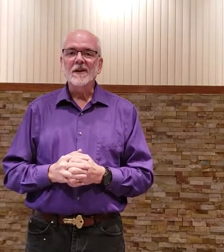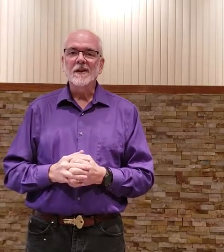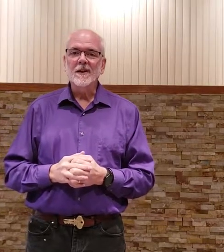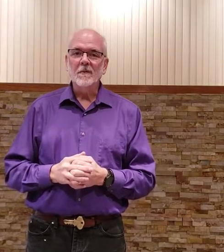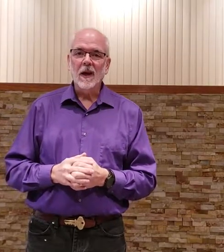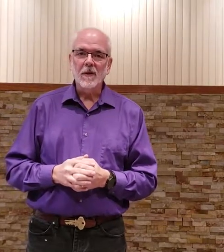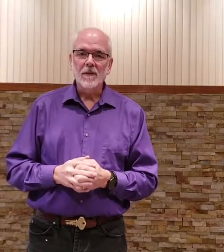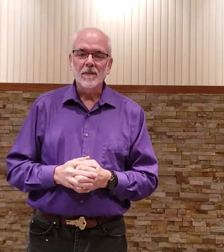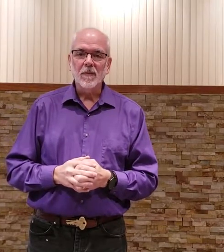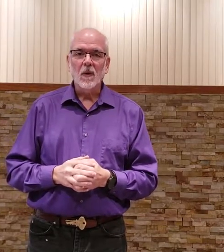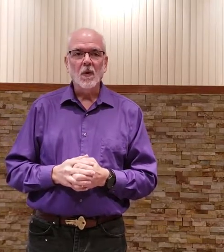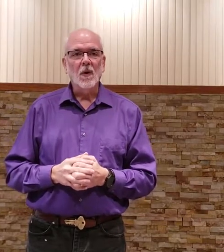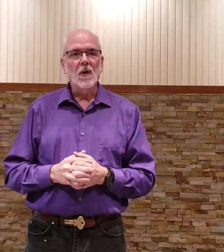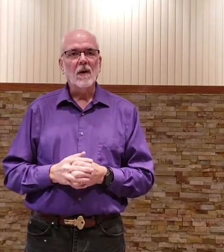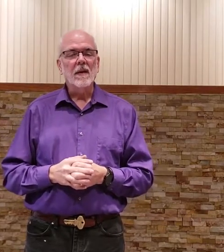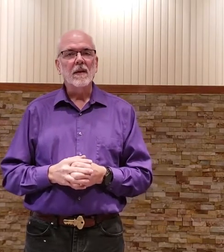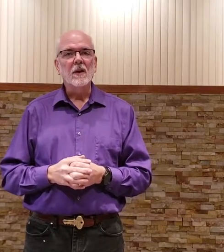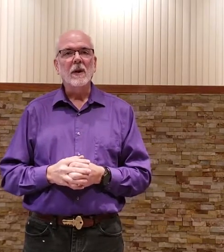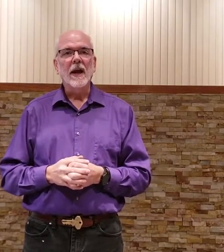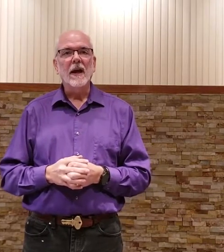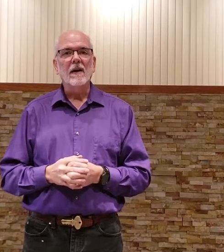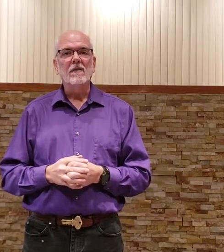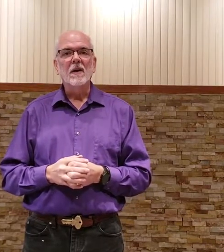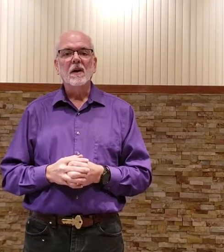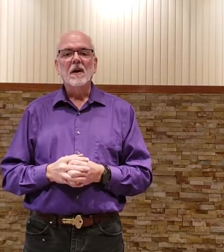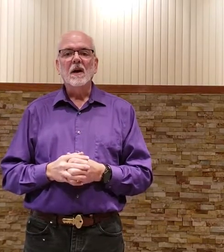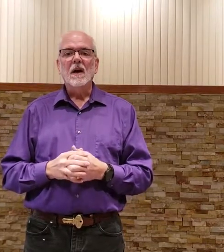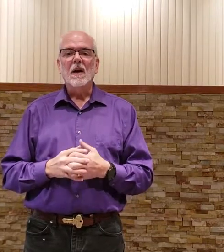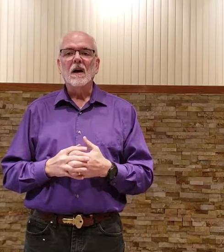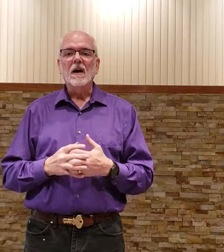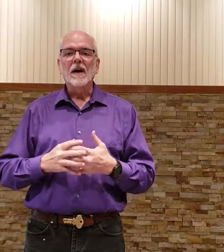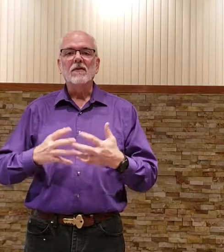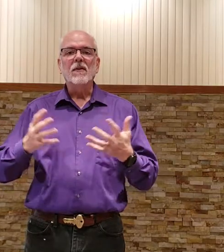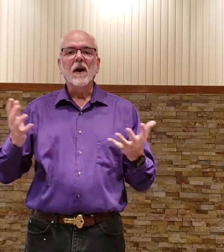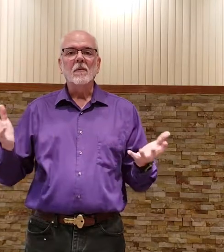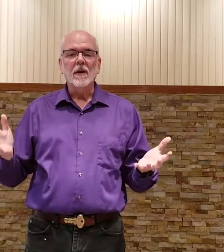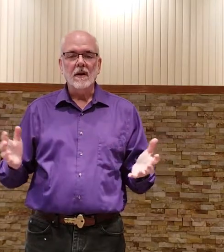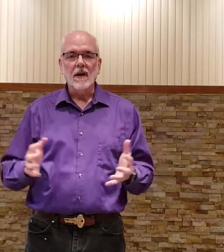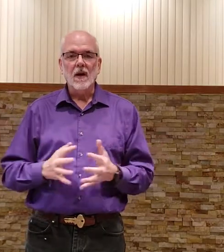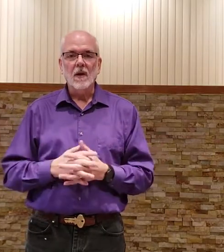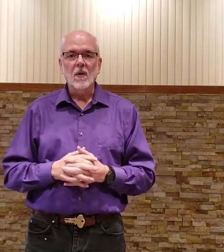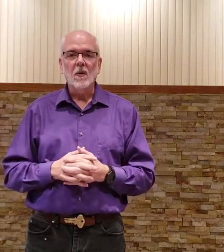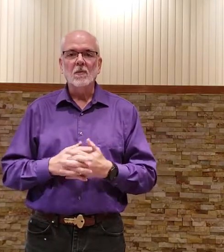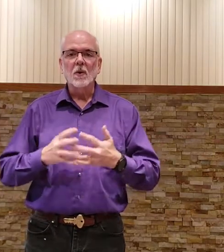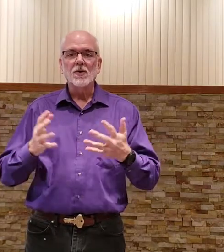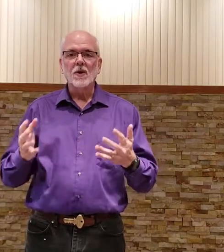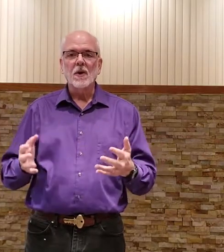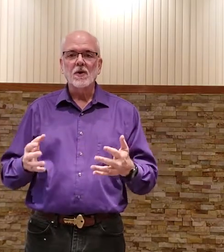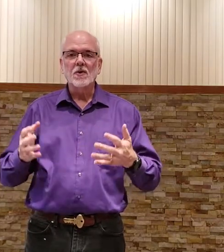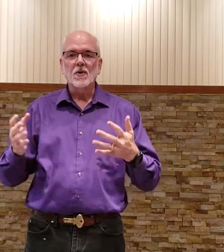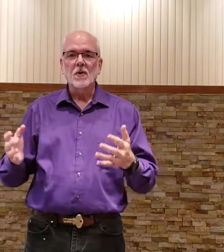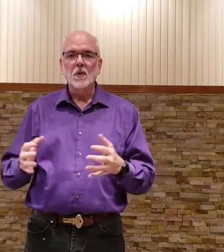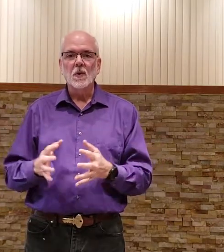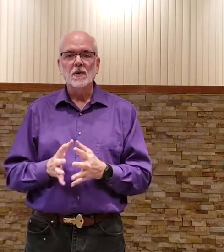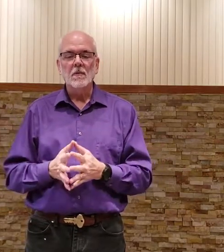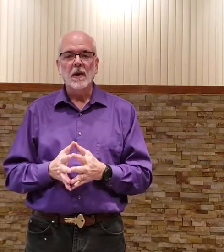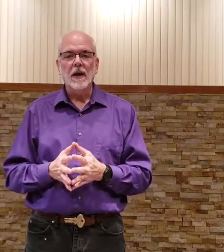LTC maybe or that you have an environment in home or church or school someplace